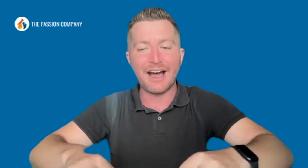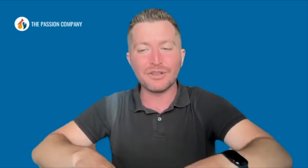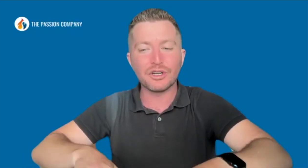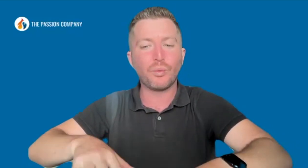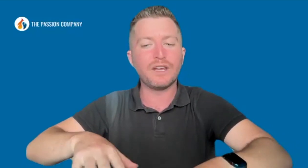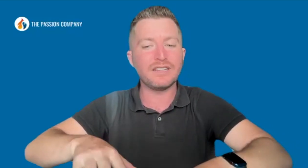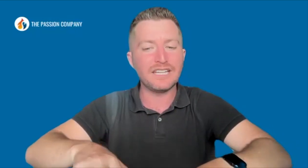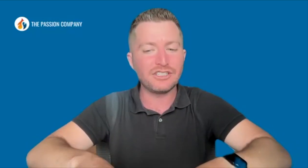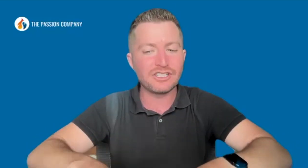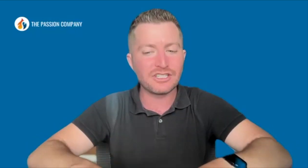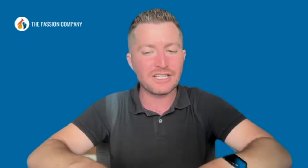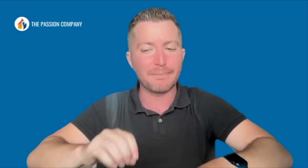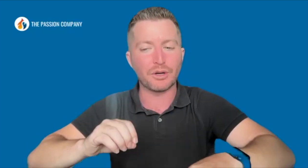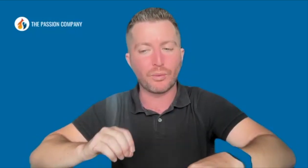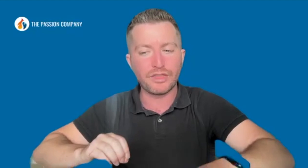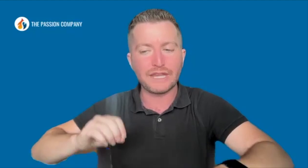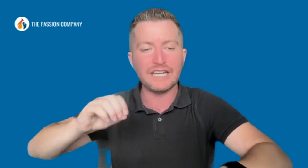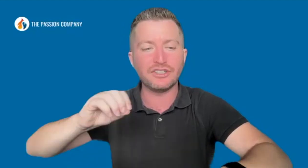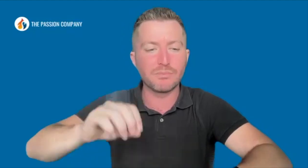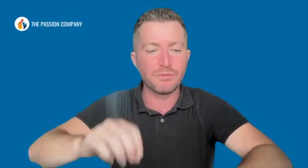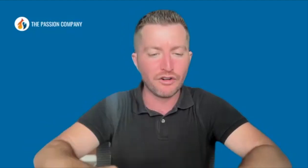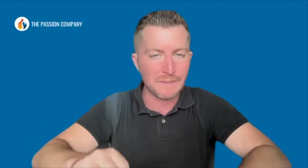you're with each step. You're with each movement.